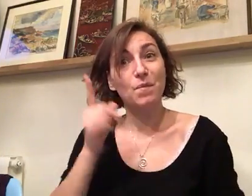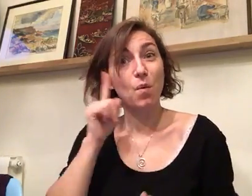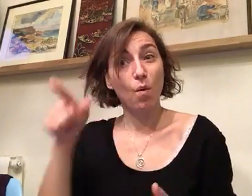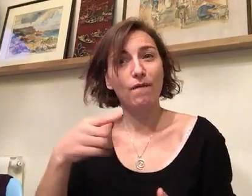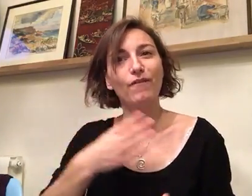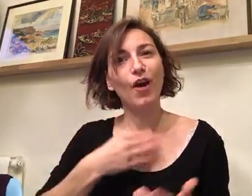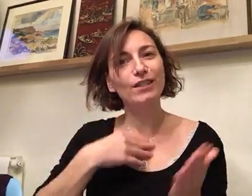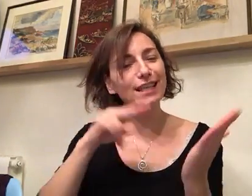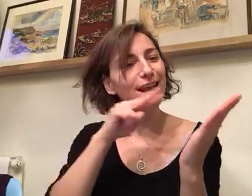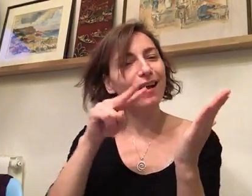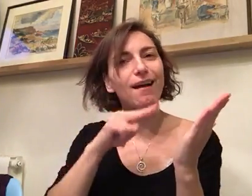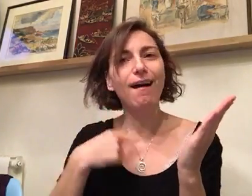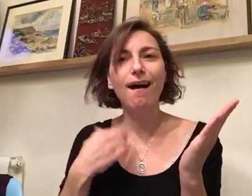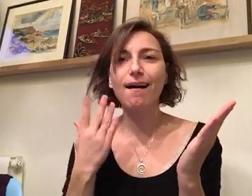I'm like, so That's